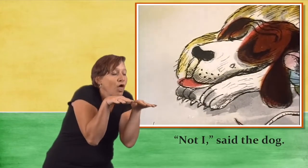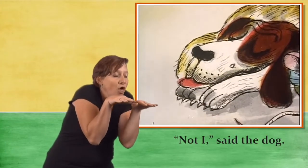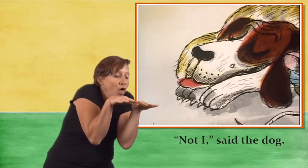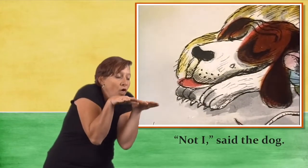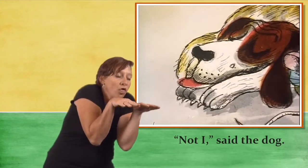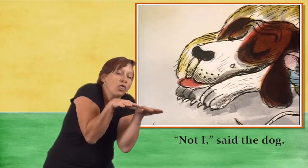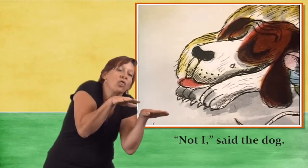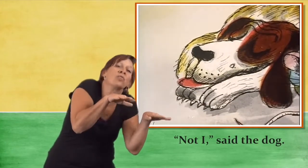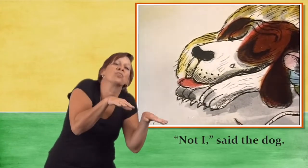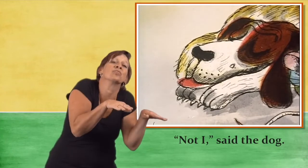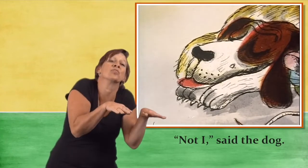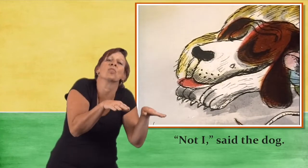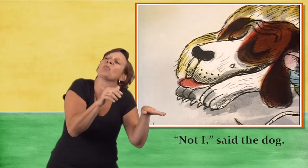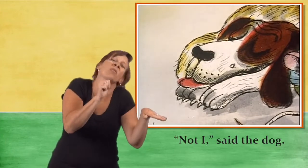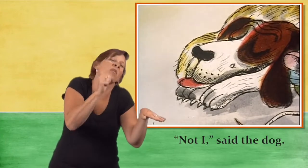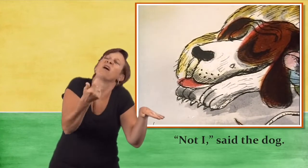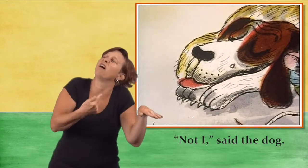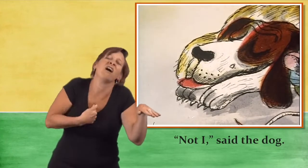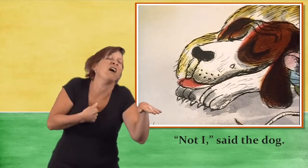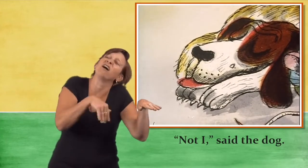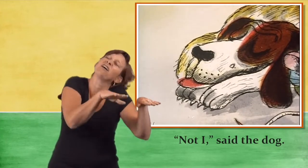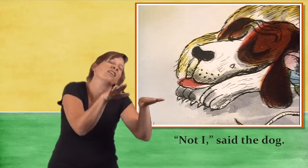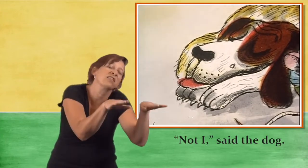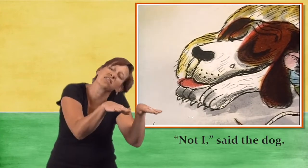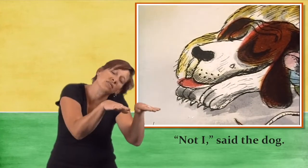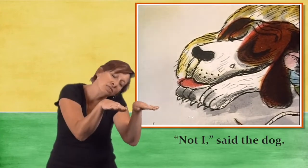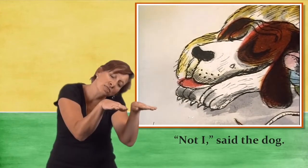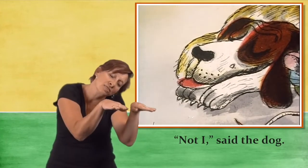Not I, said the dog.